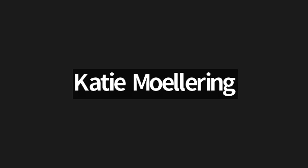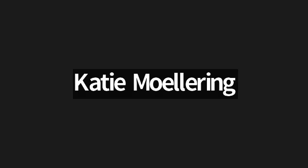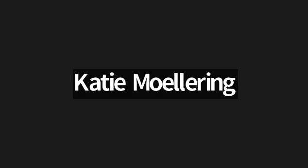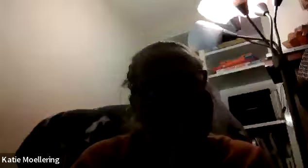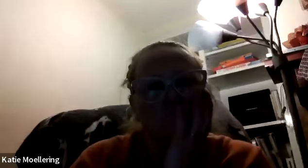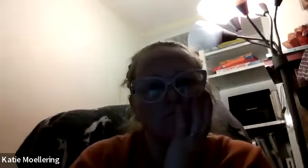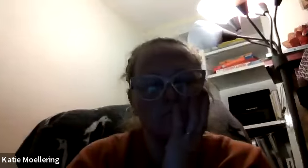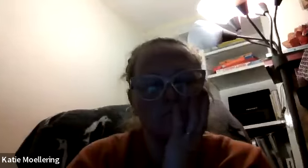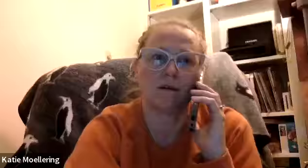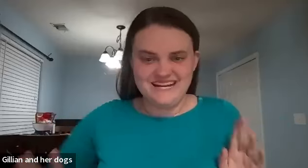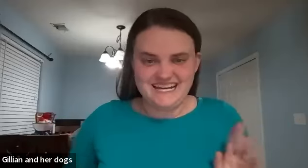all right